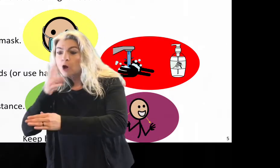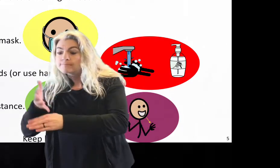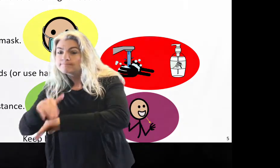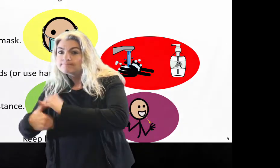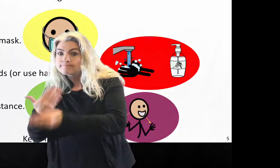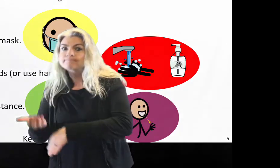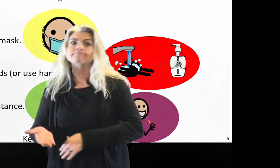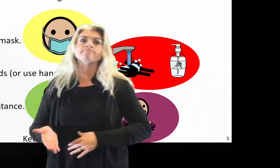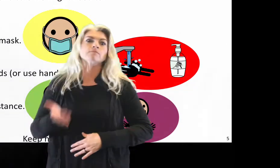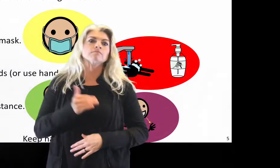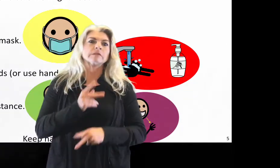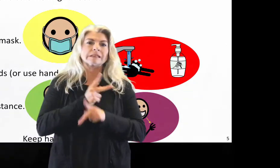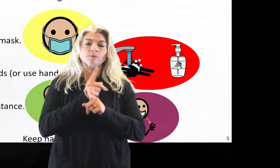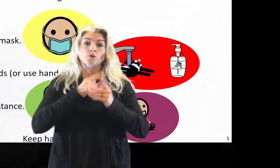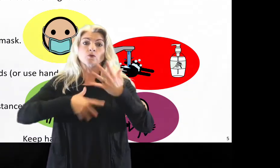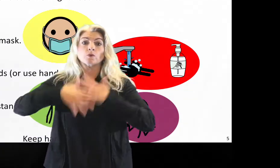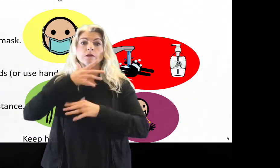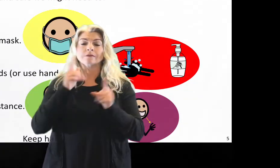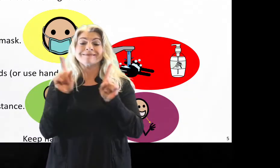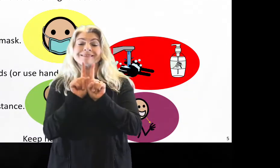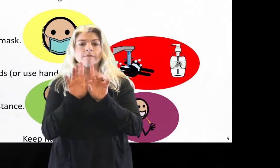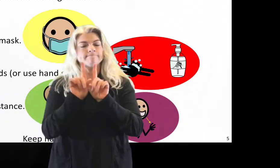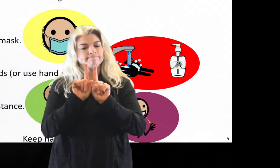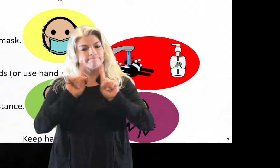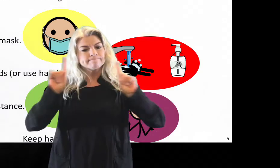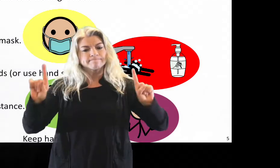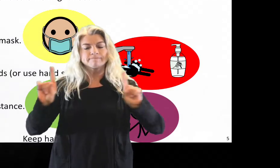use hand sanitizer. Keep social distance.